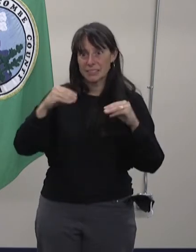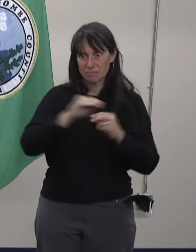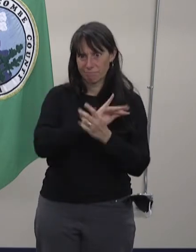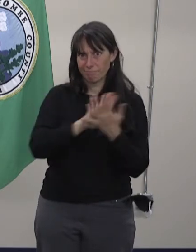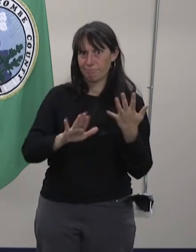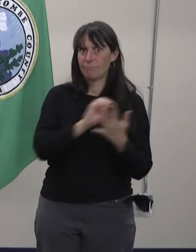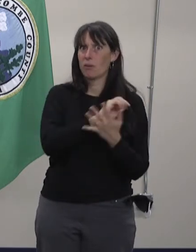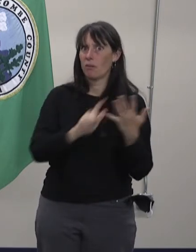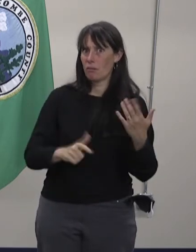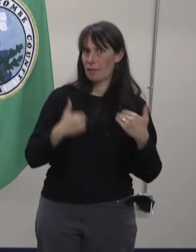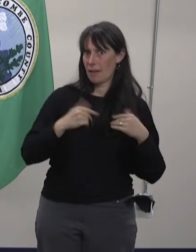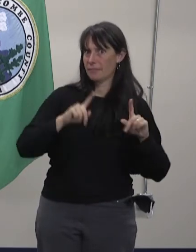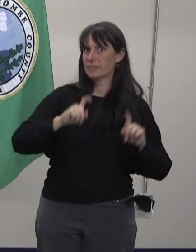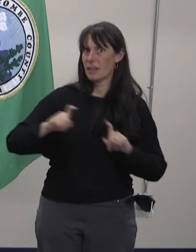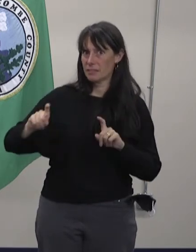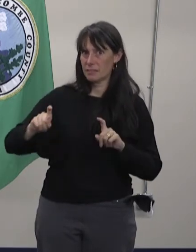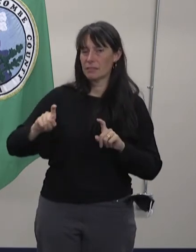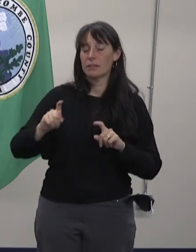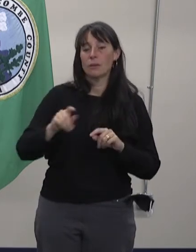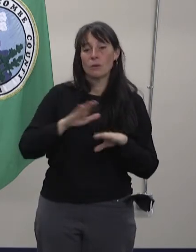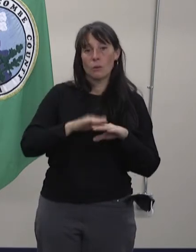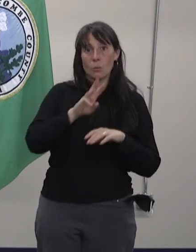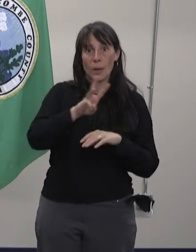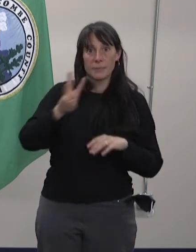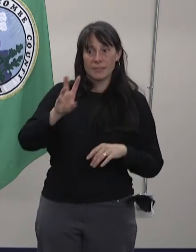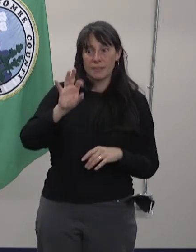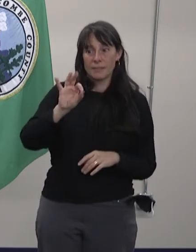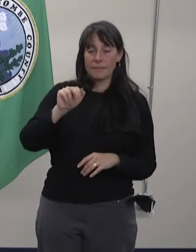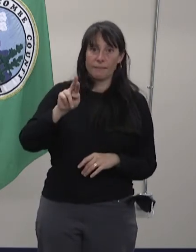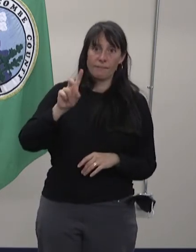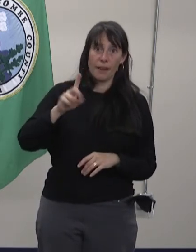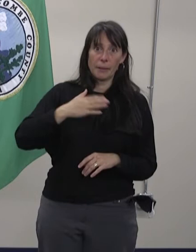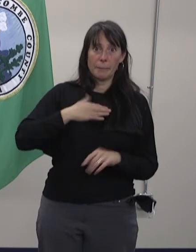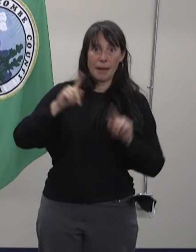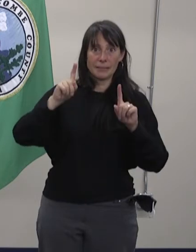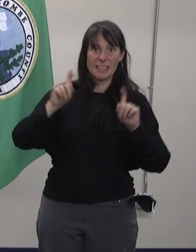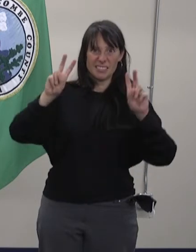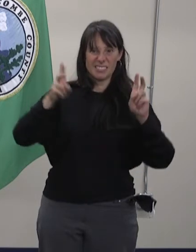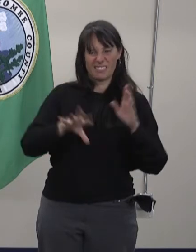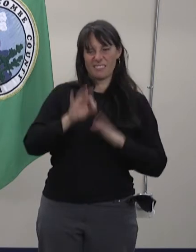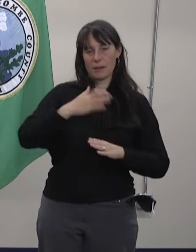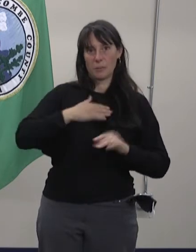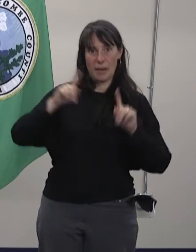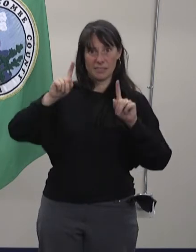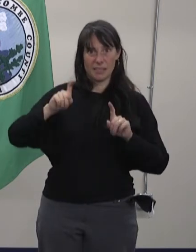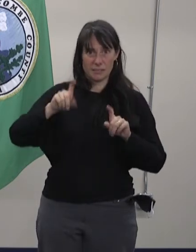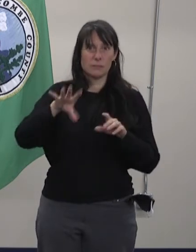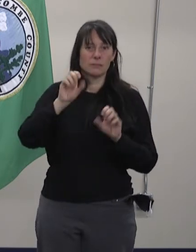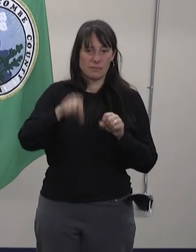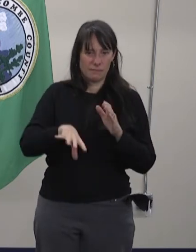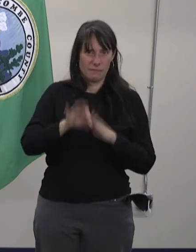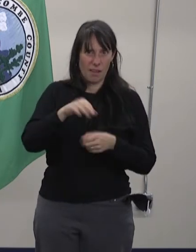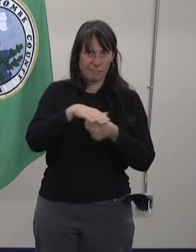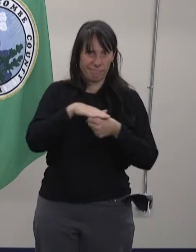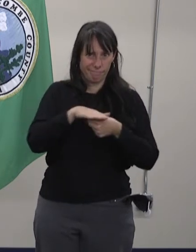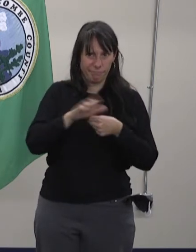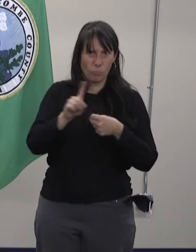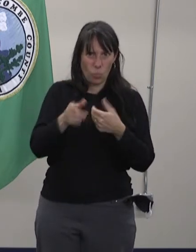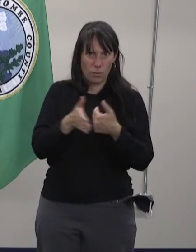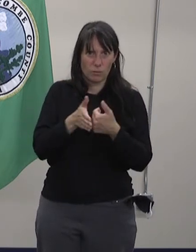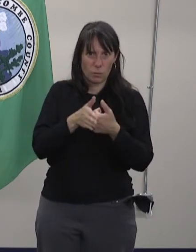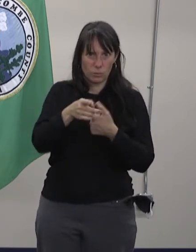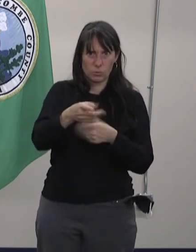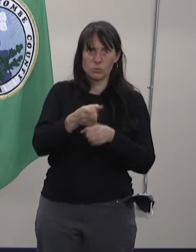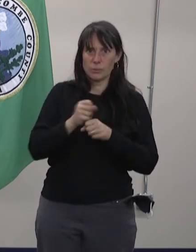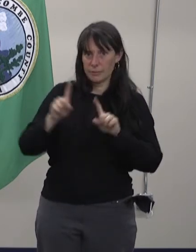Check out Find My Testing Site website to find a location near you. You can